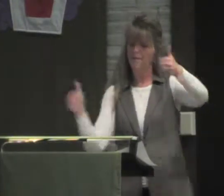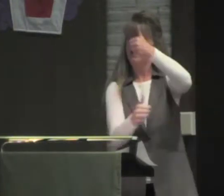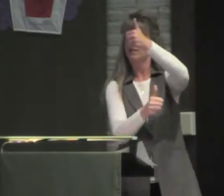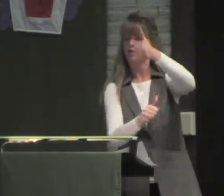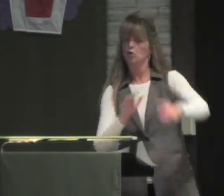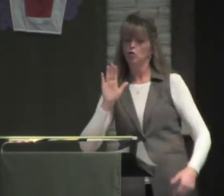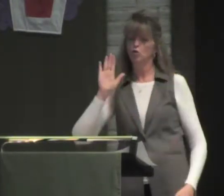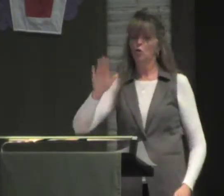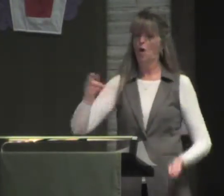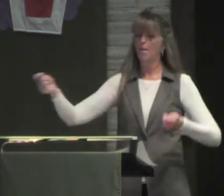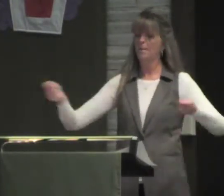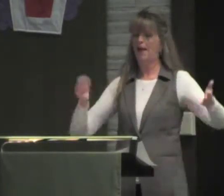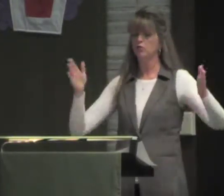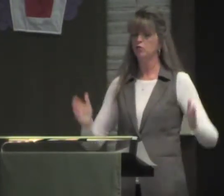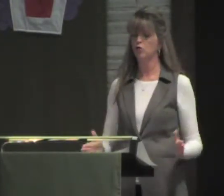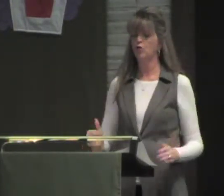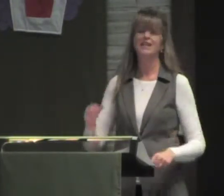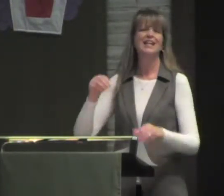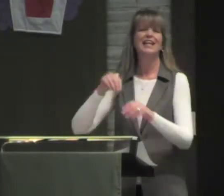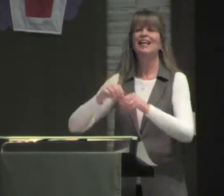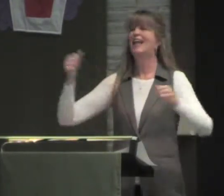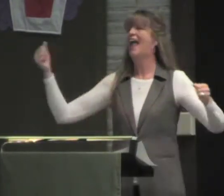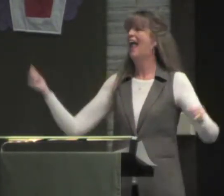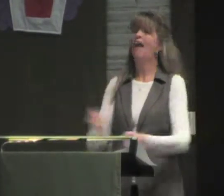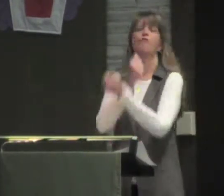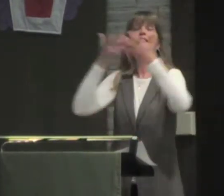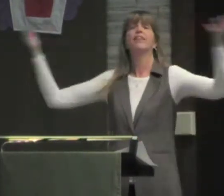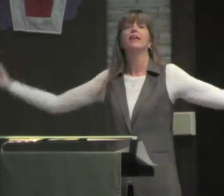submit to their masters in everything.